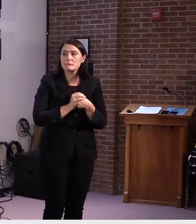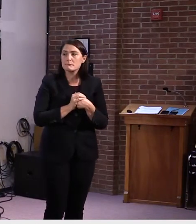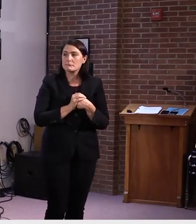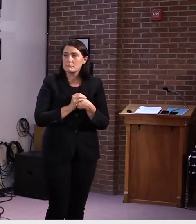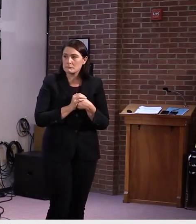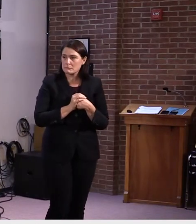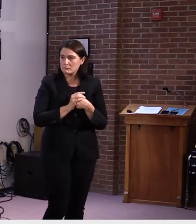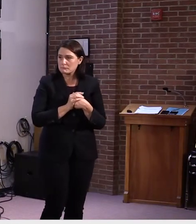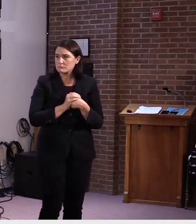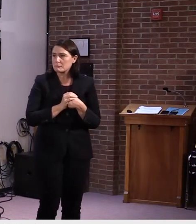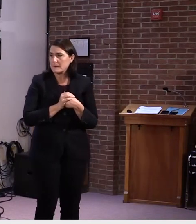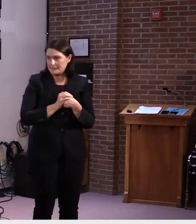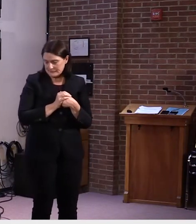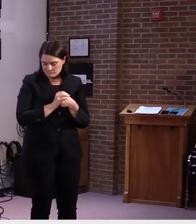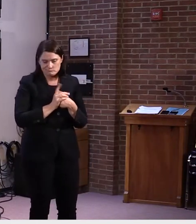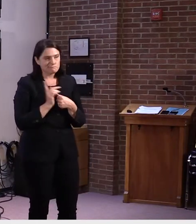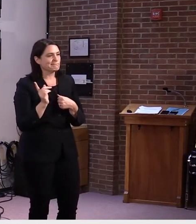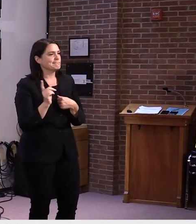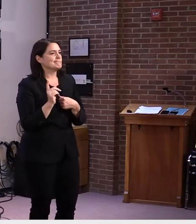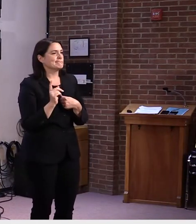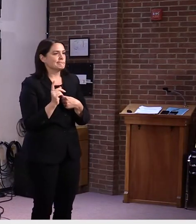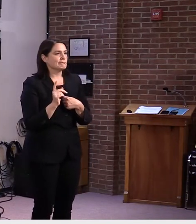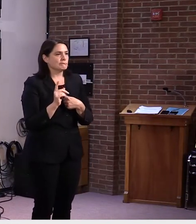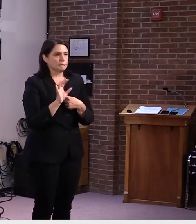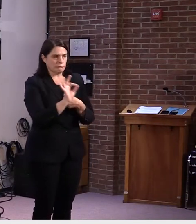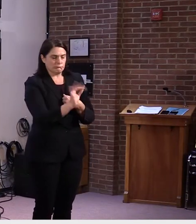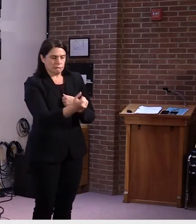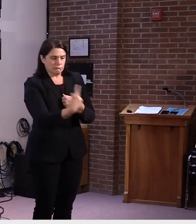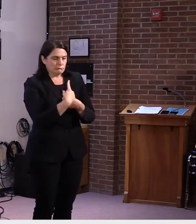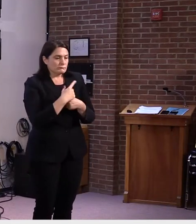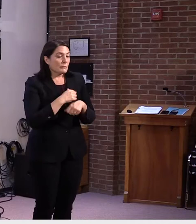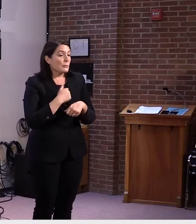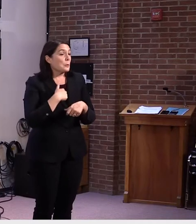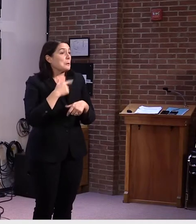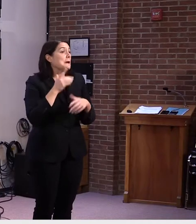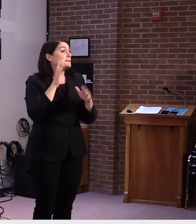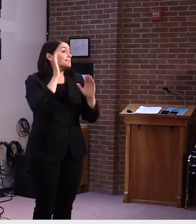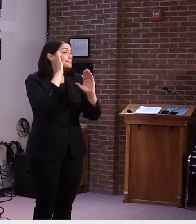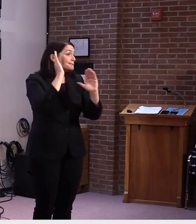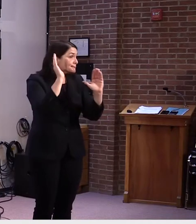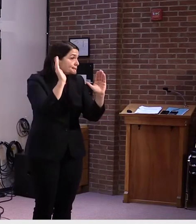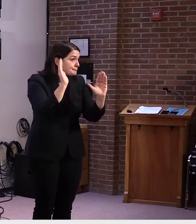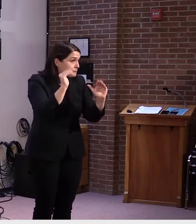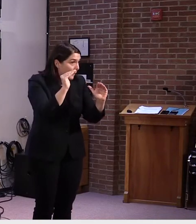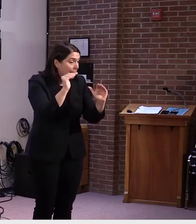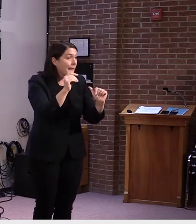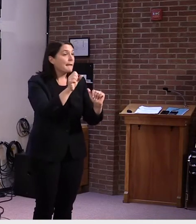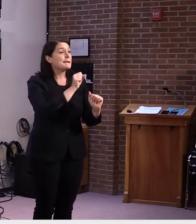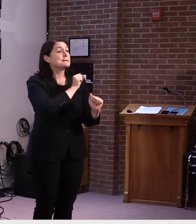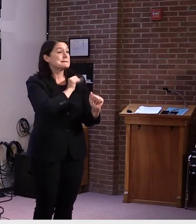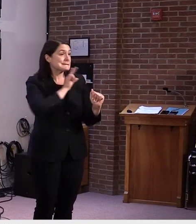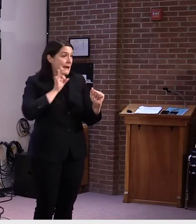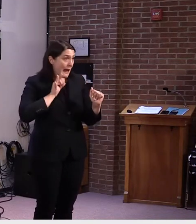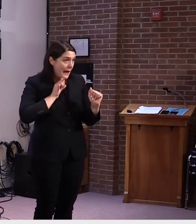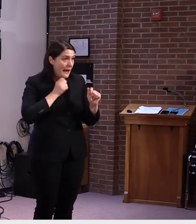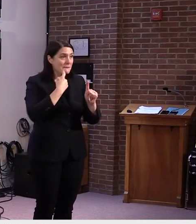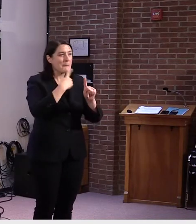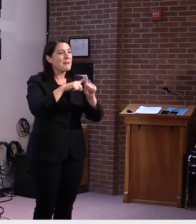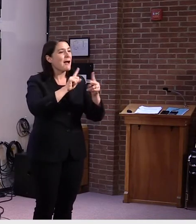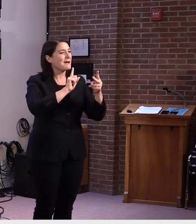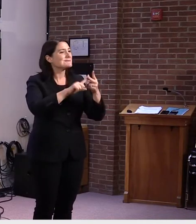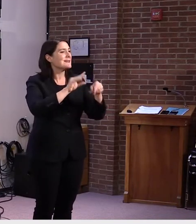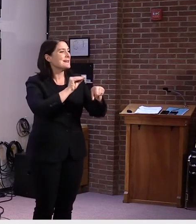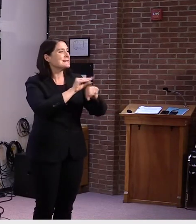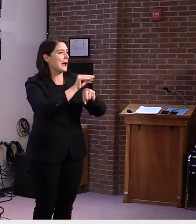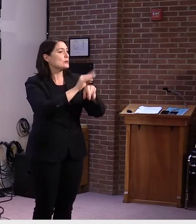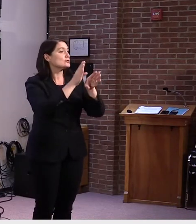Certainly. We, uh, we anticipate, uh, having counselors and, uh, staff. If, if you look